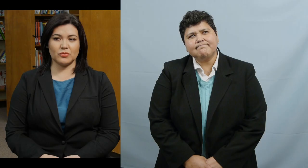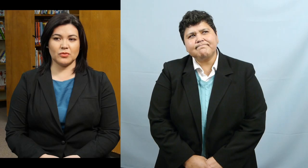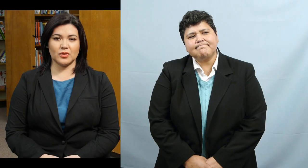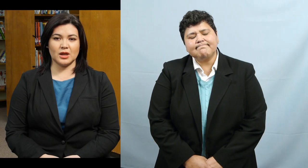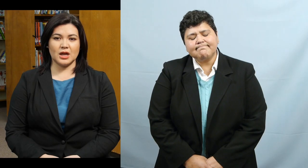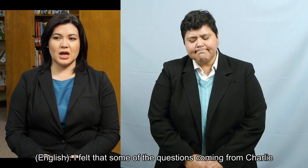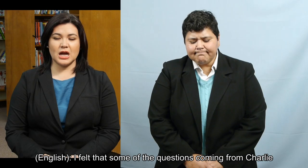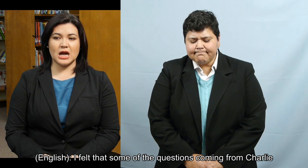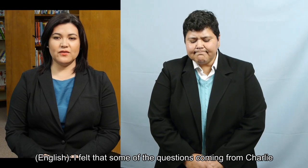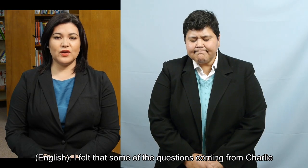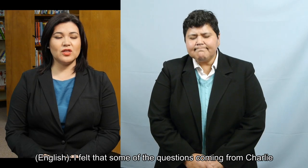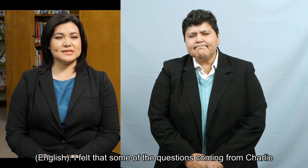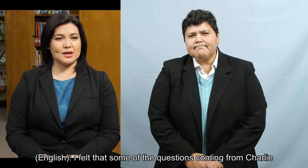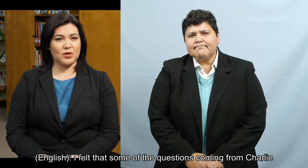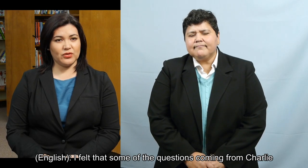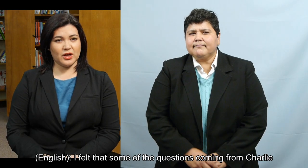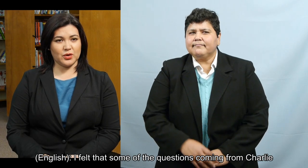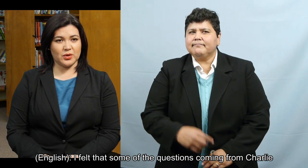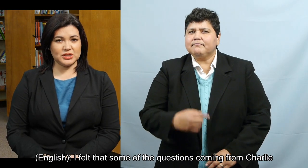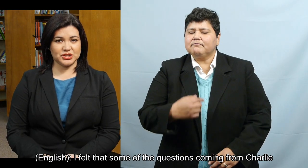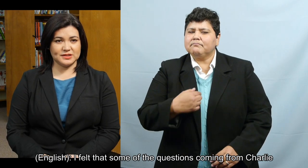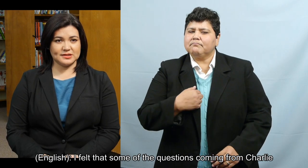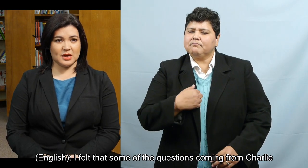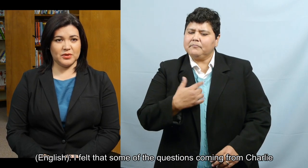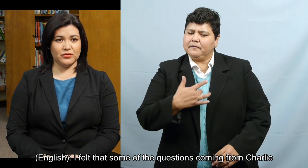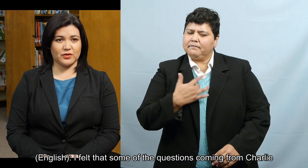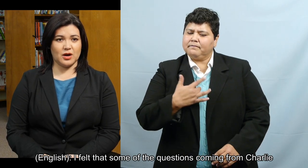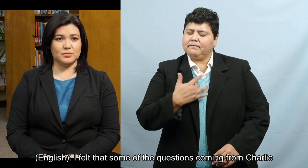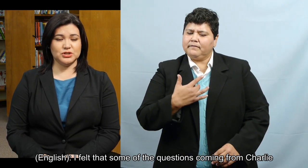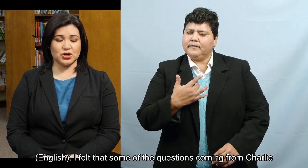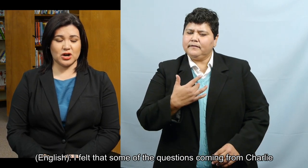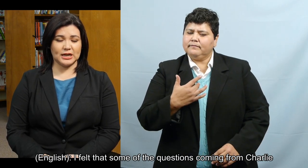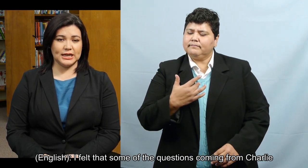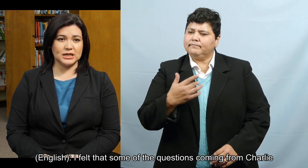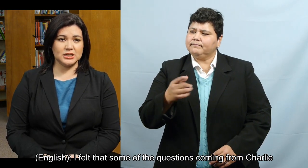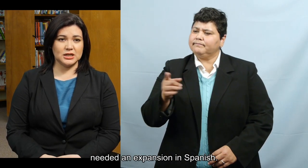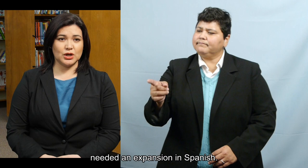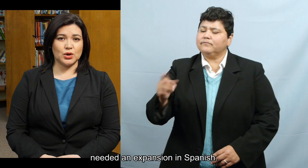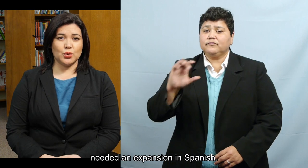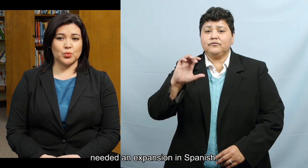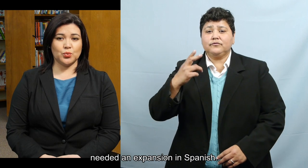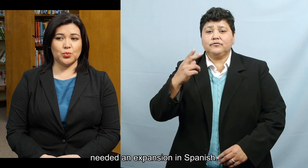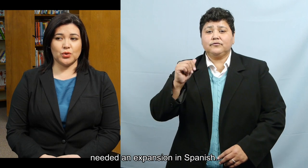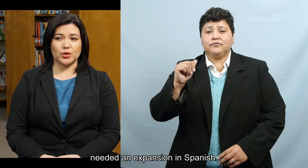I felt that some of the questions coming from Charlie